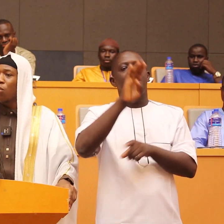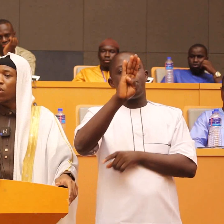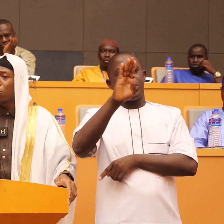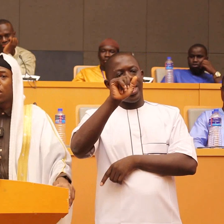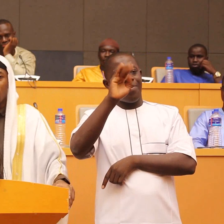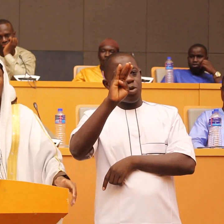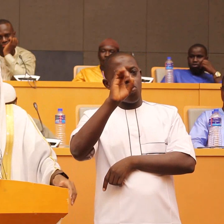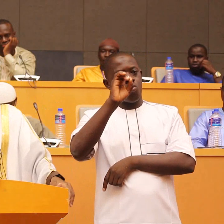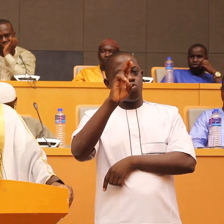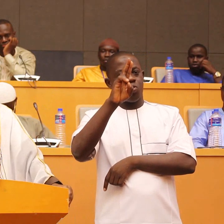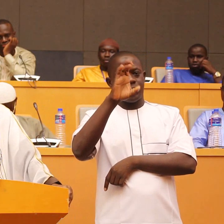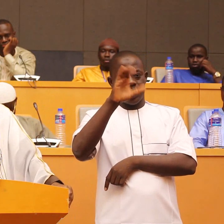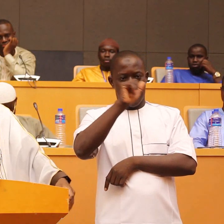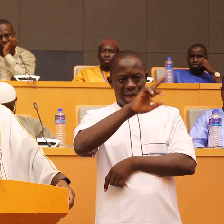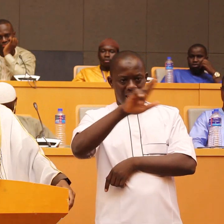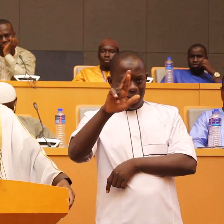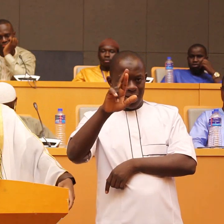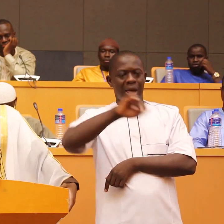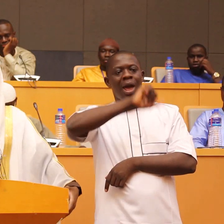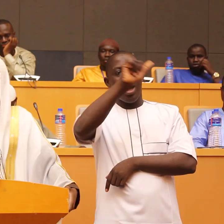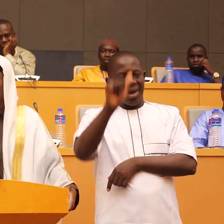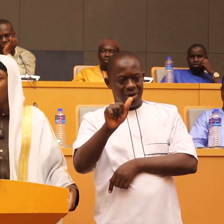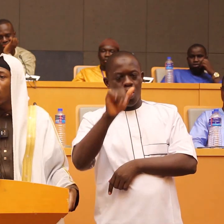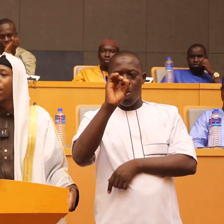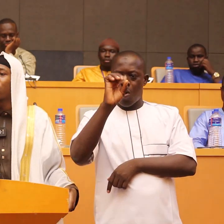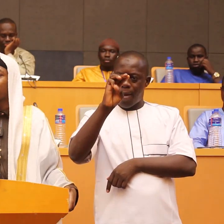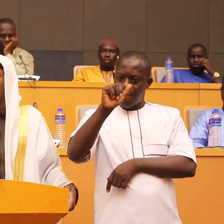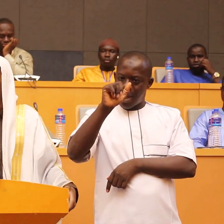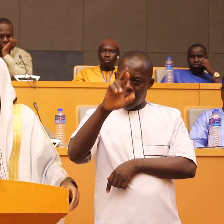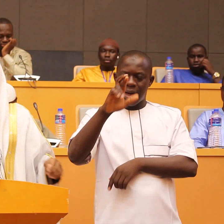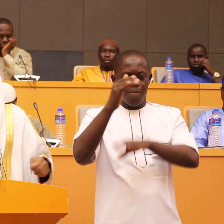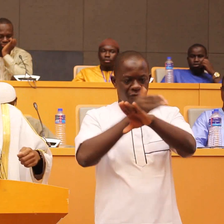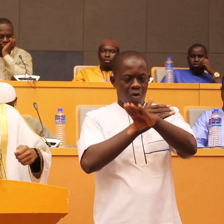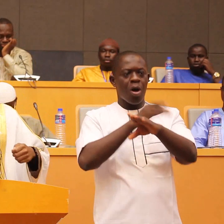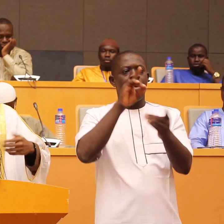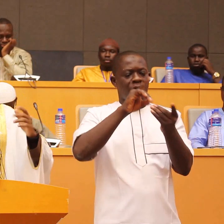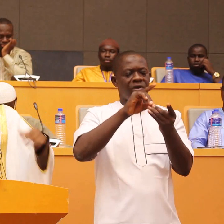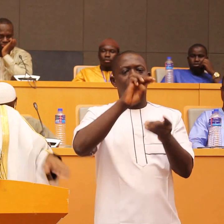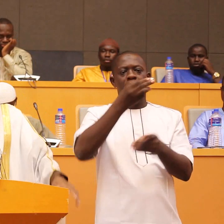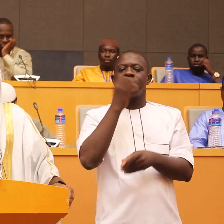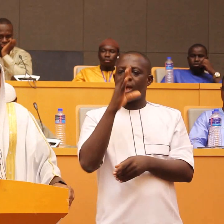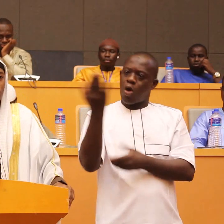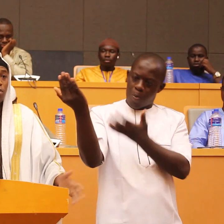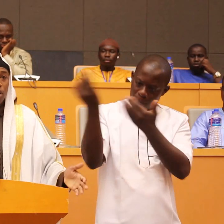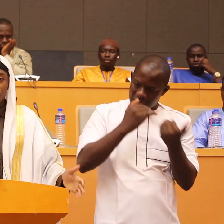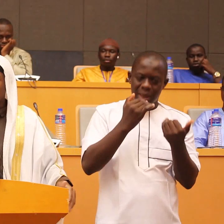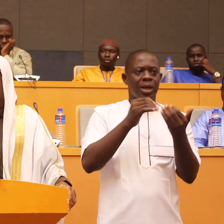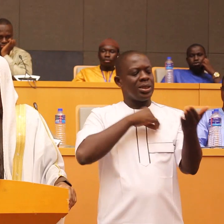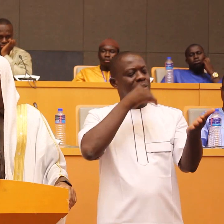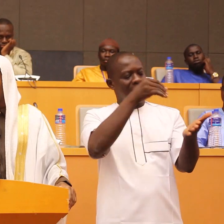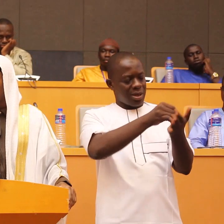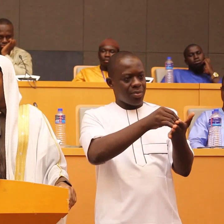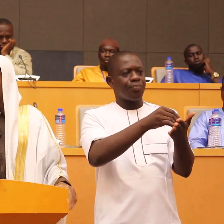when it comes to infaq there was a time the prophet asked them to bring charity umar bun